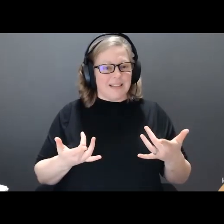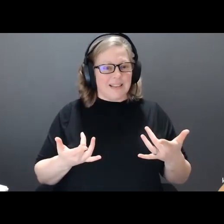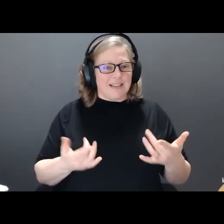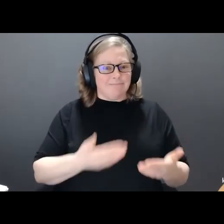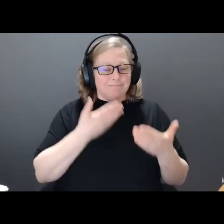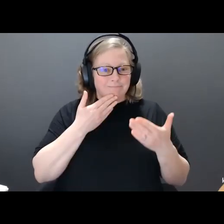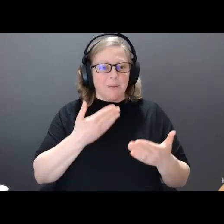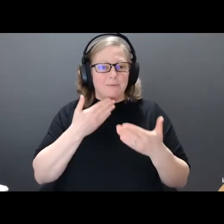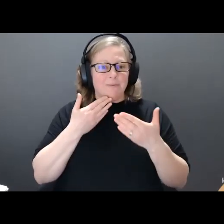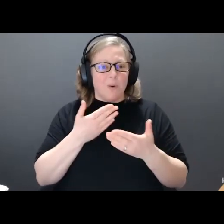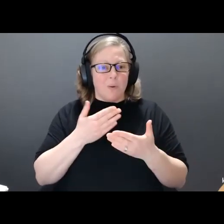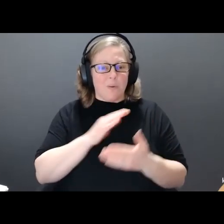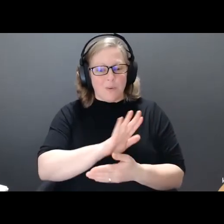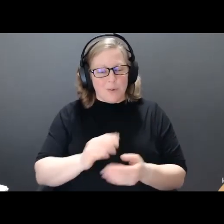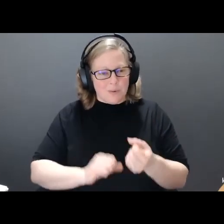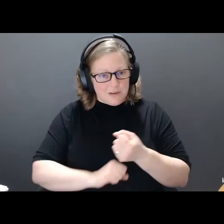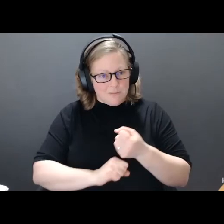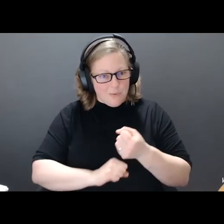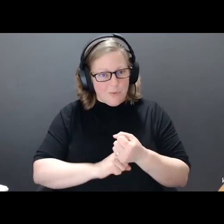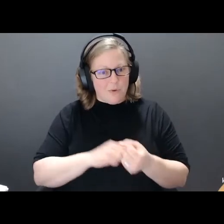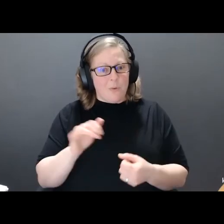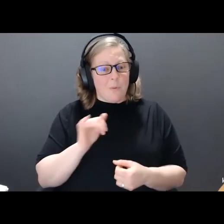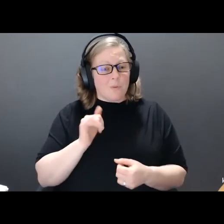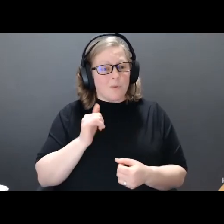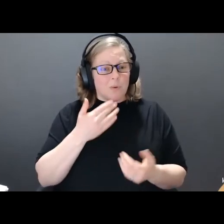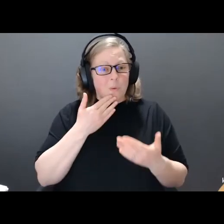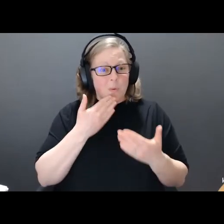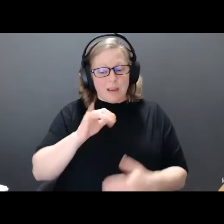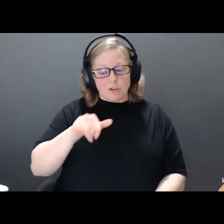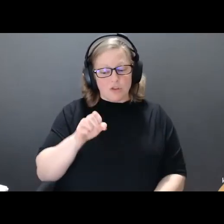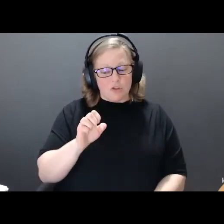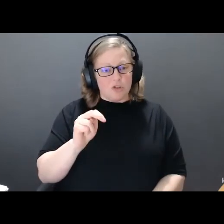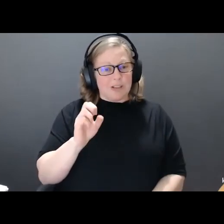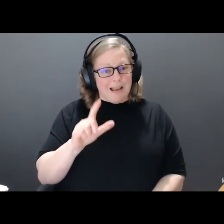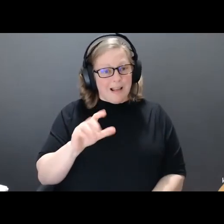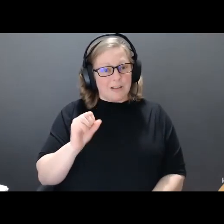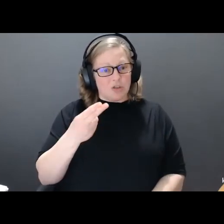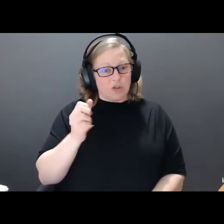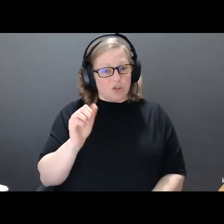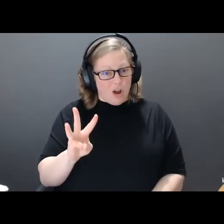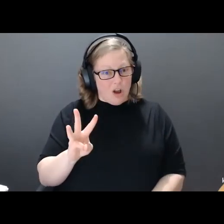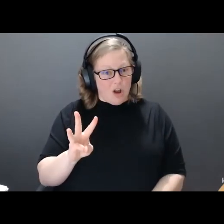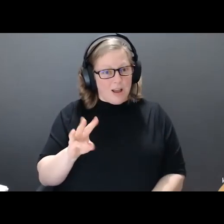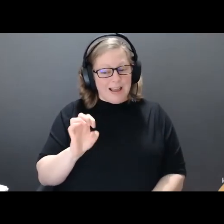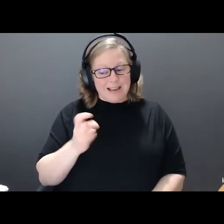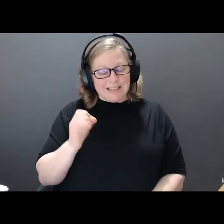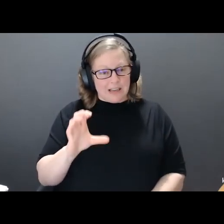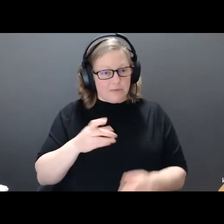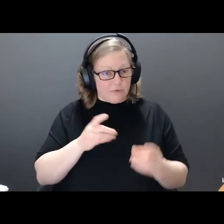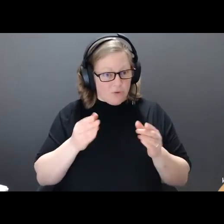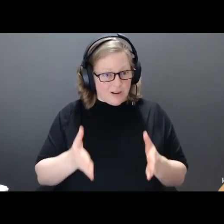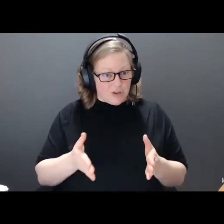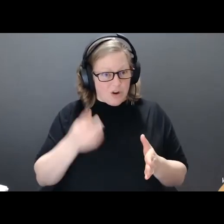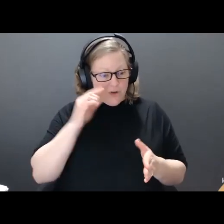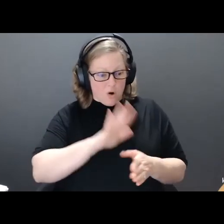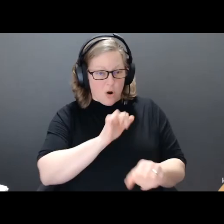support. And I would also like to thank Janelle Shaw, our Executive Director, for all the work that she